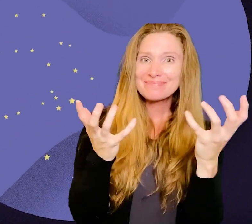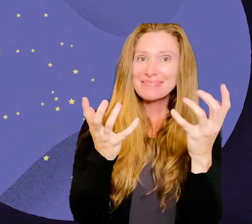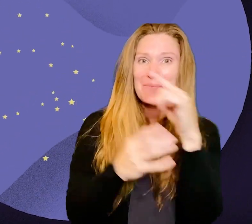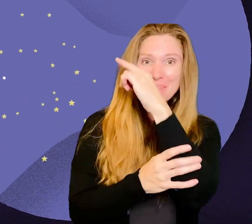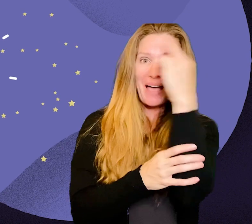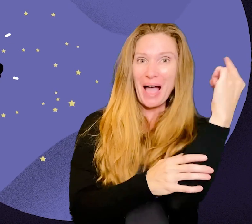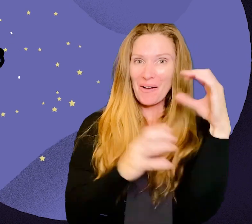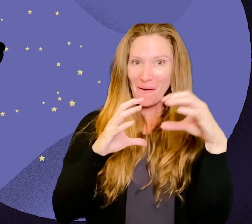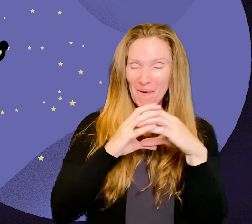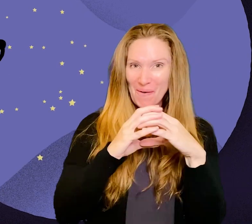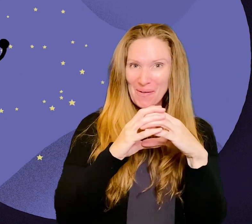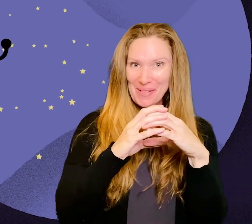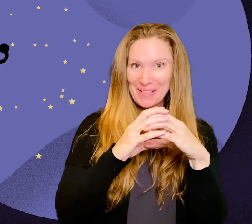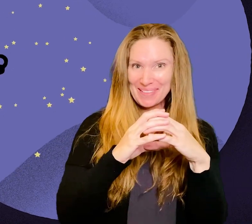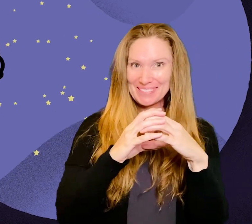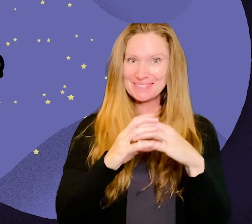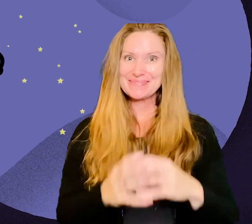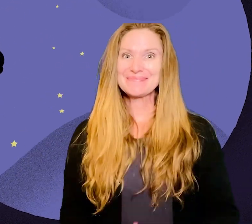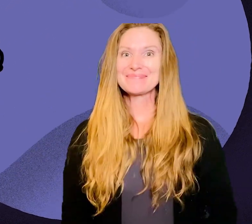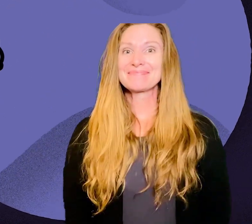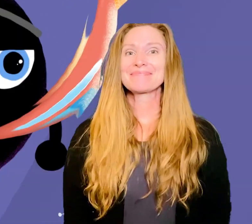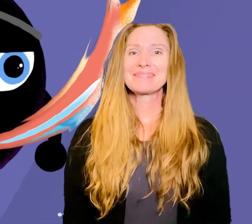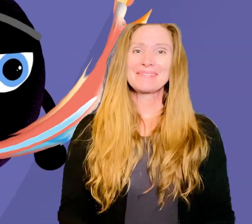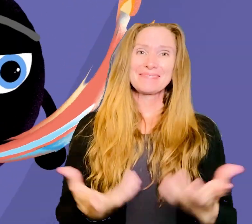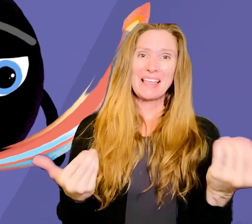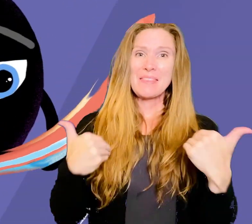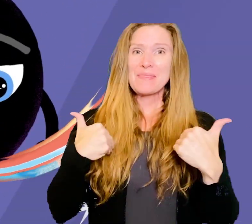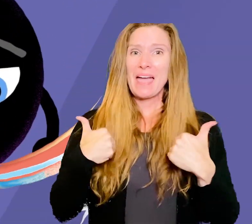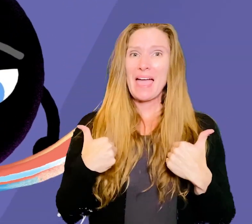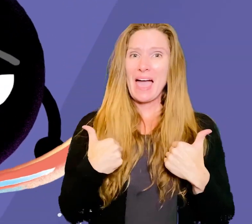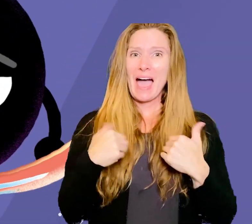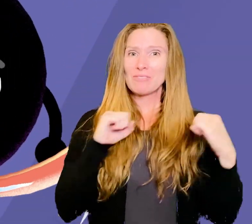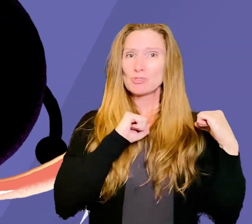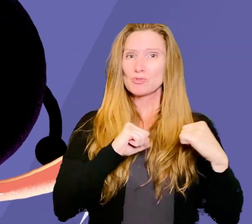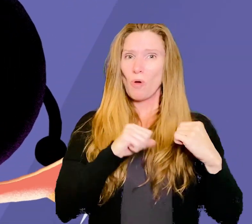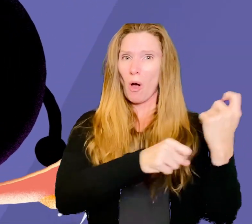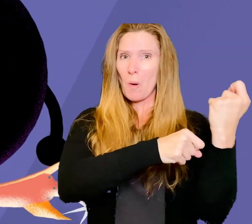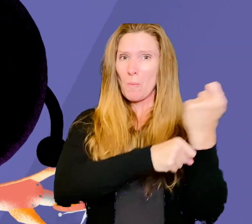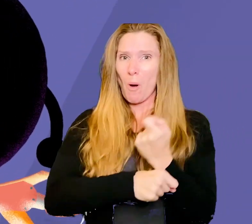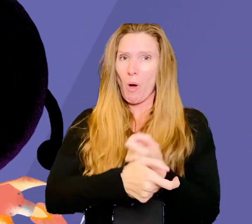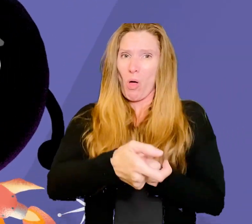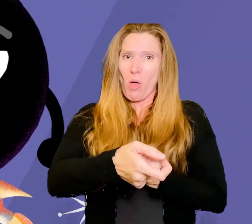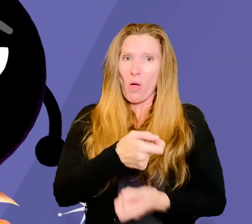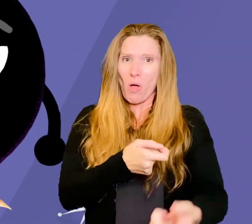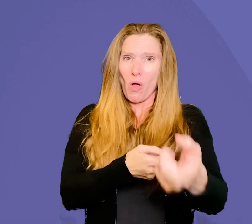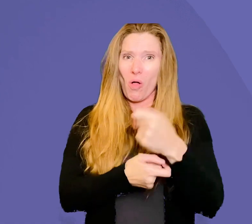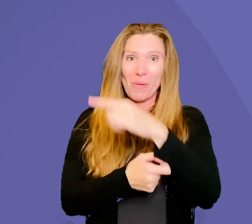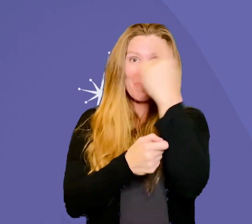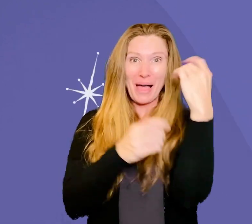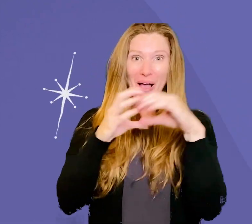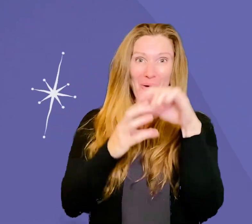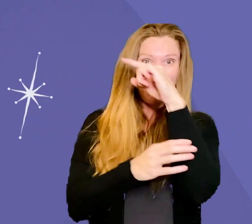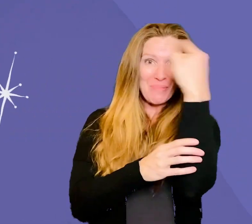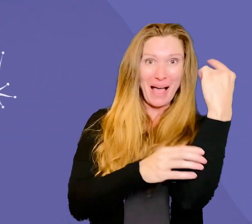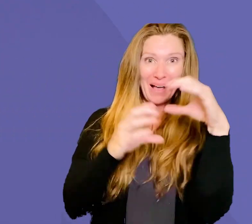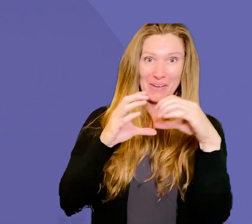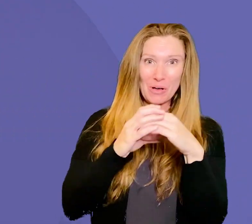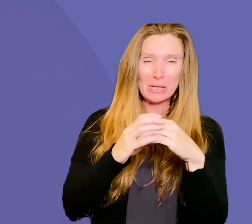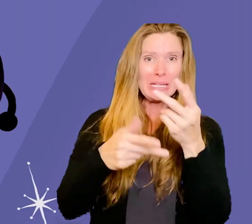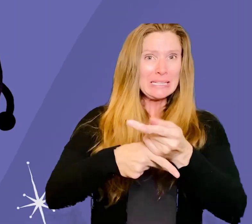Black hole They have a strong hole, black hole, black hole Careful,